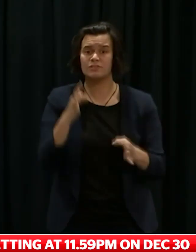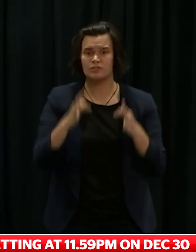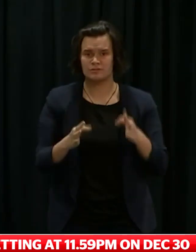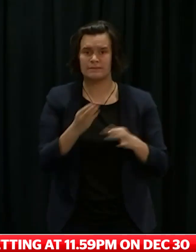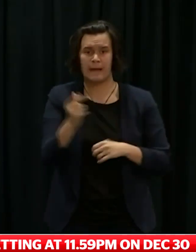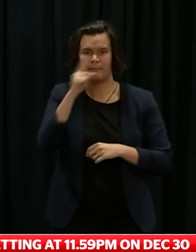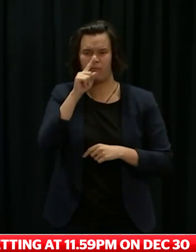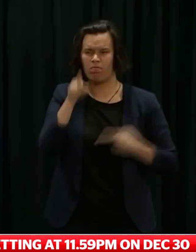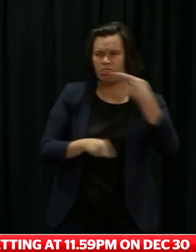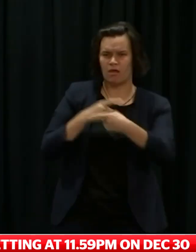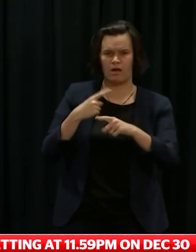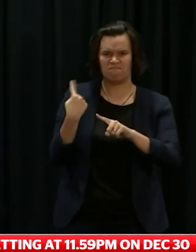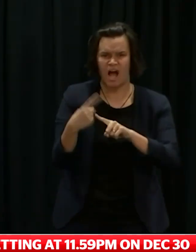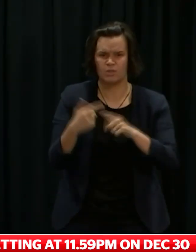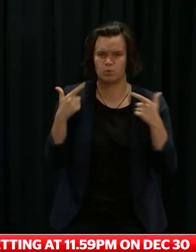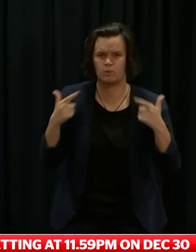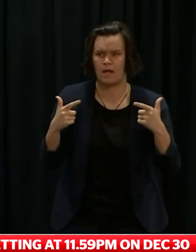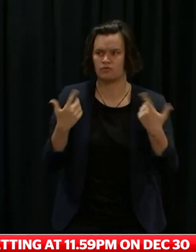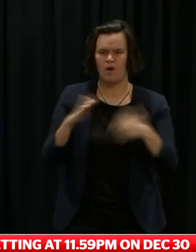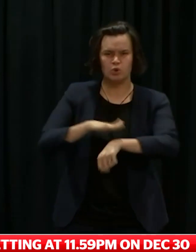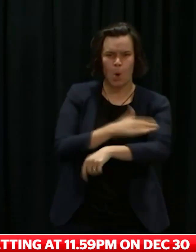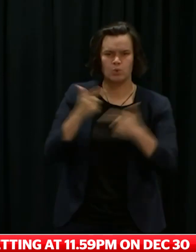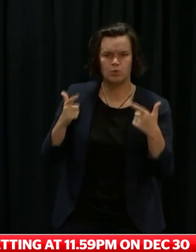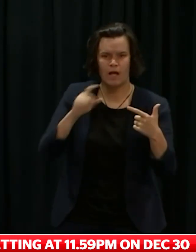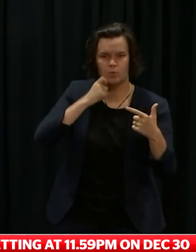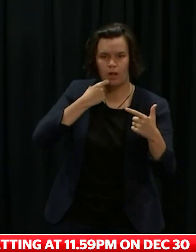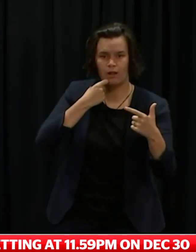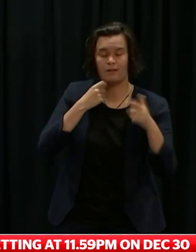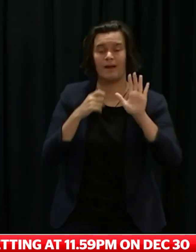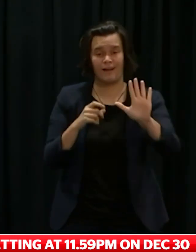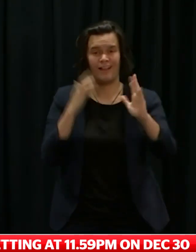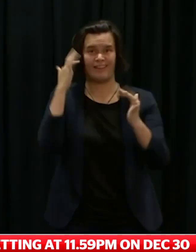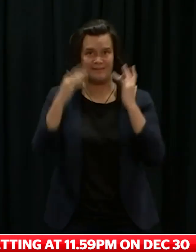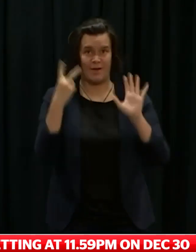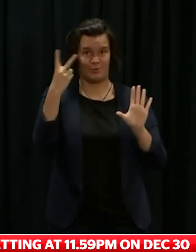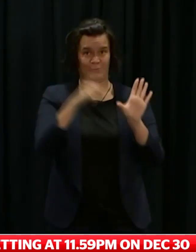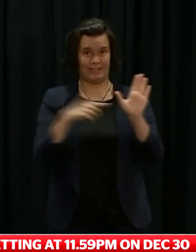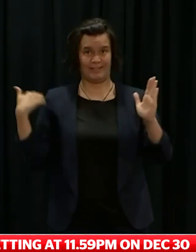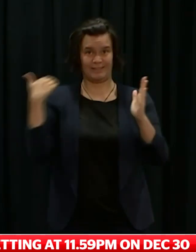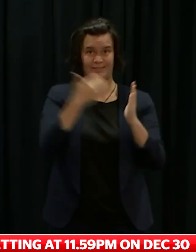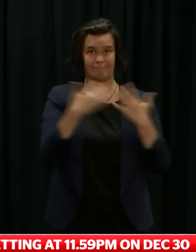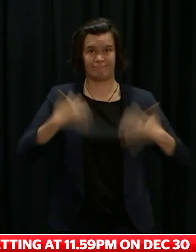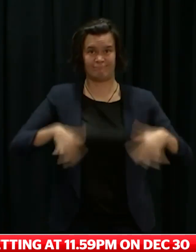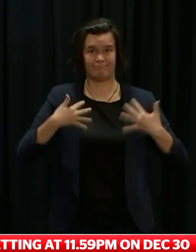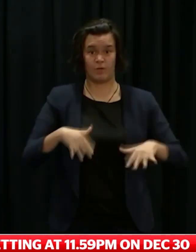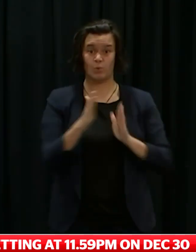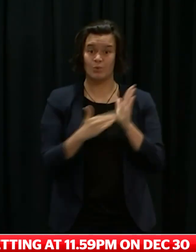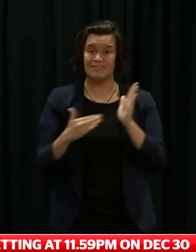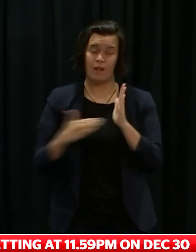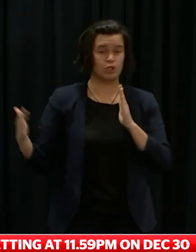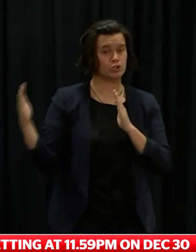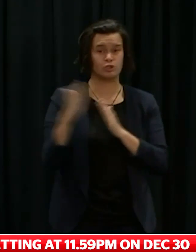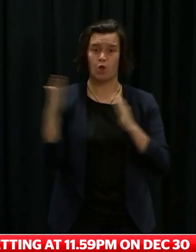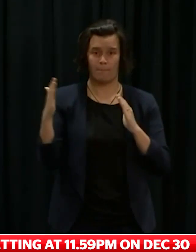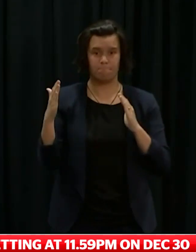perspective. For the second year in a row now, we finish the year with measures that matter, the lowest cases, hospitalisations and deaths